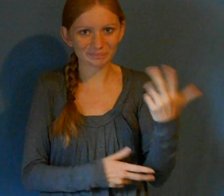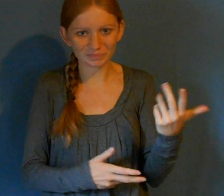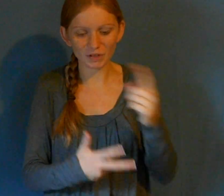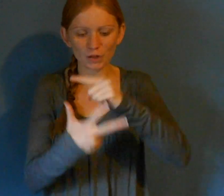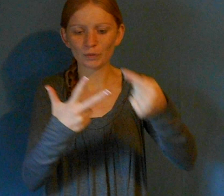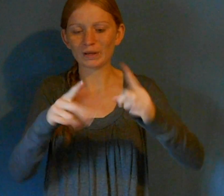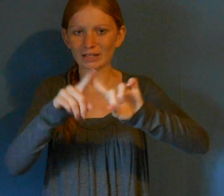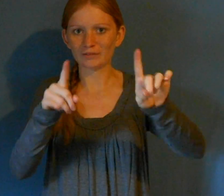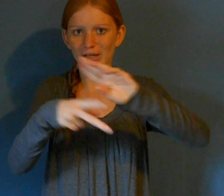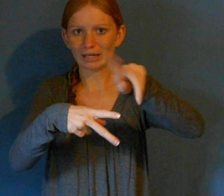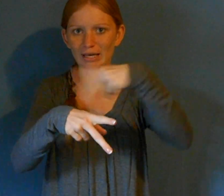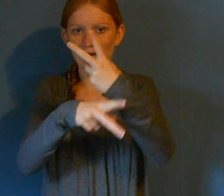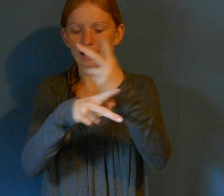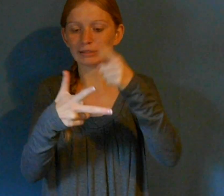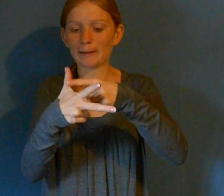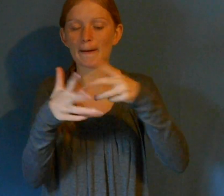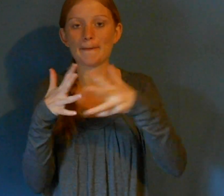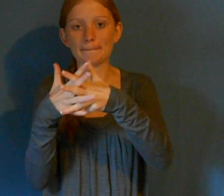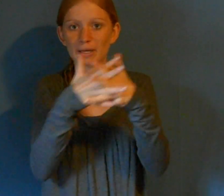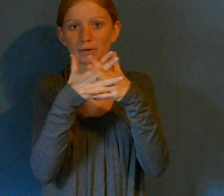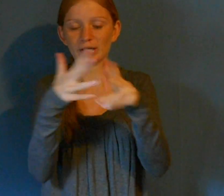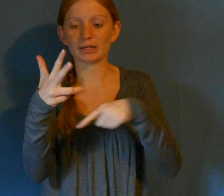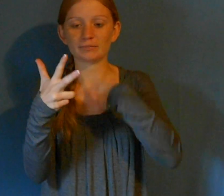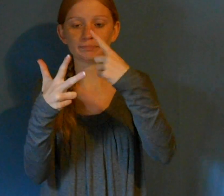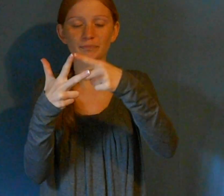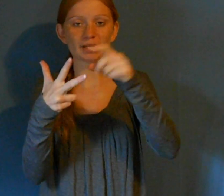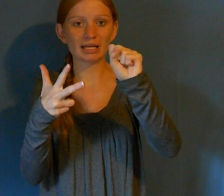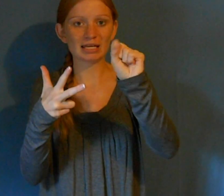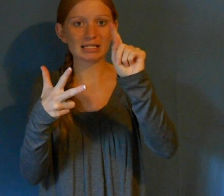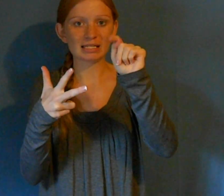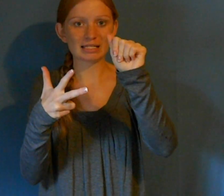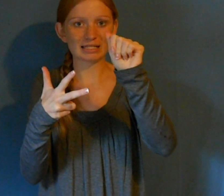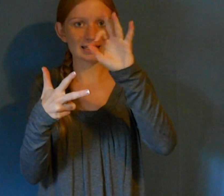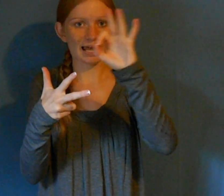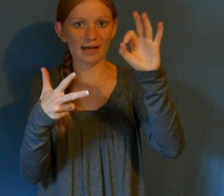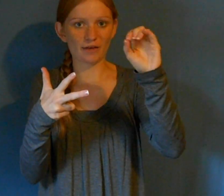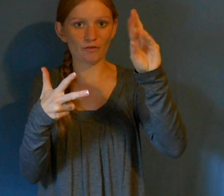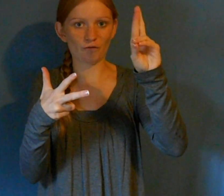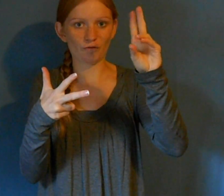It's the American Pit Bull Terrier, the Snapshot Terrier, and the American Snapshot.